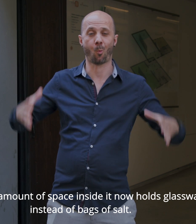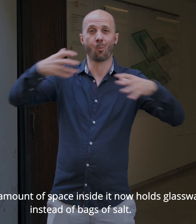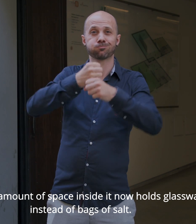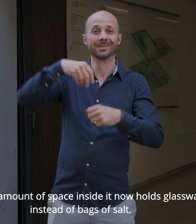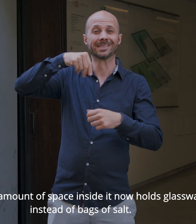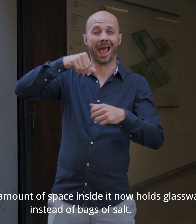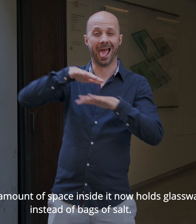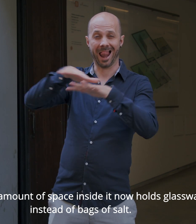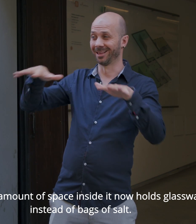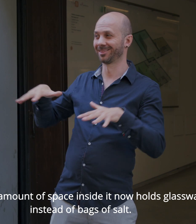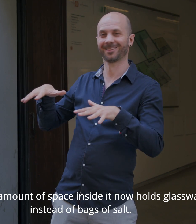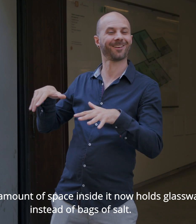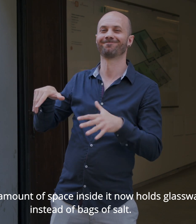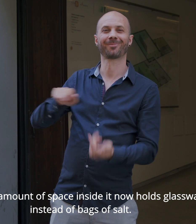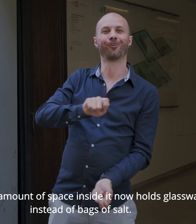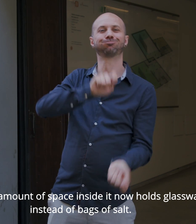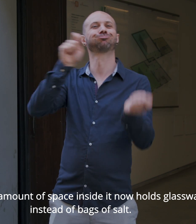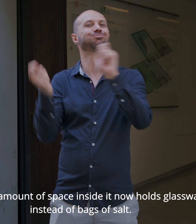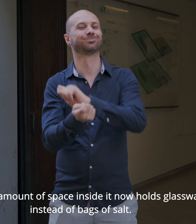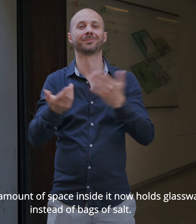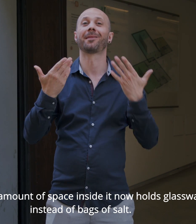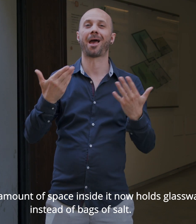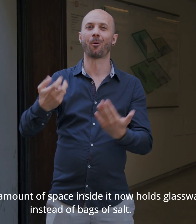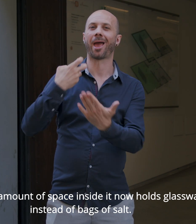now holds glassware instead of bags of salt.